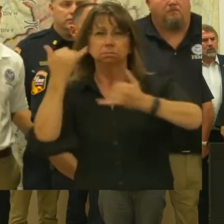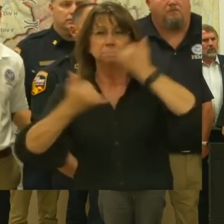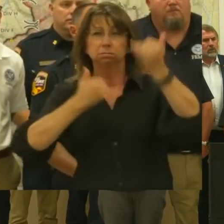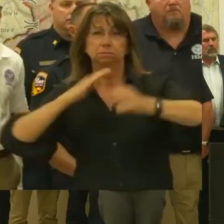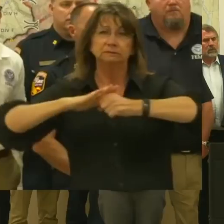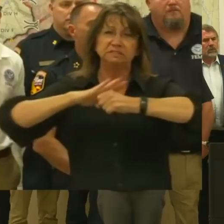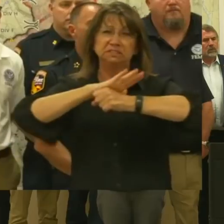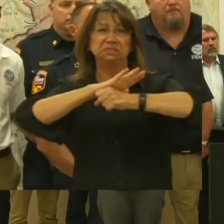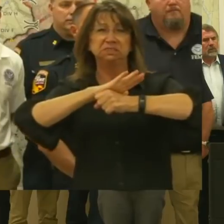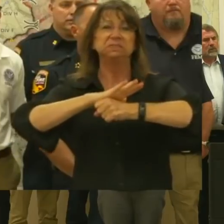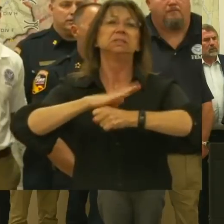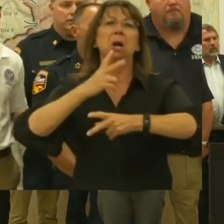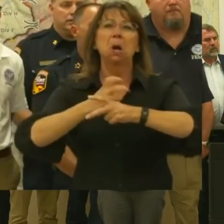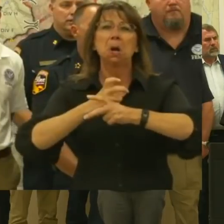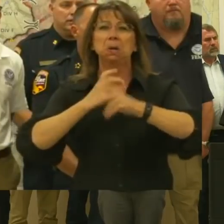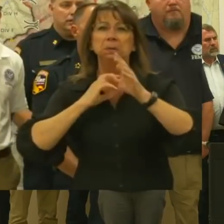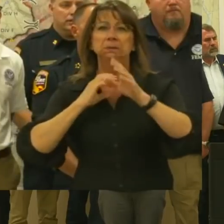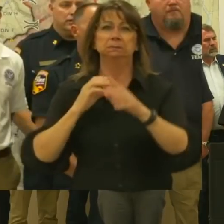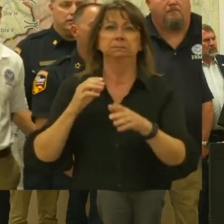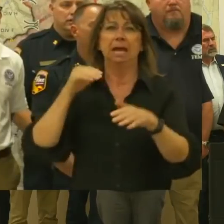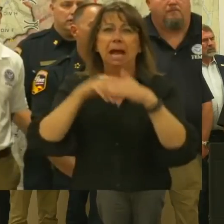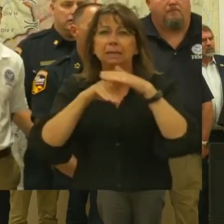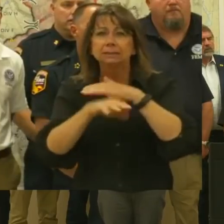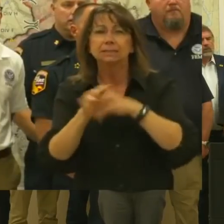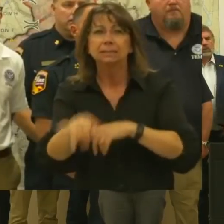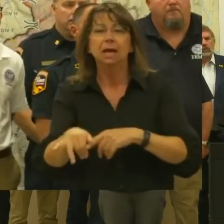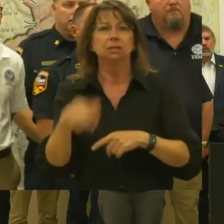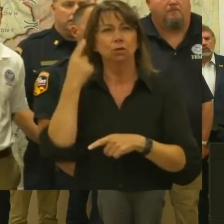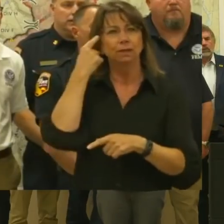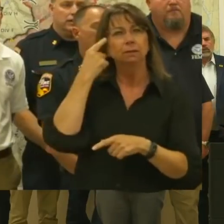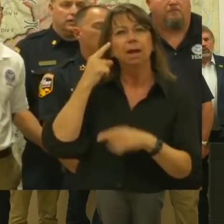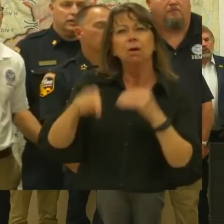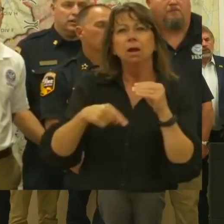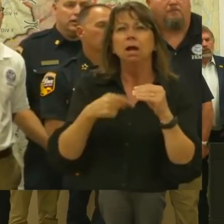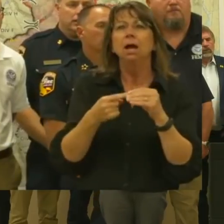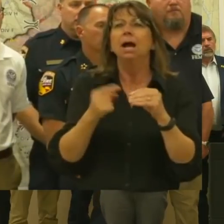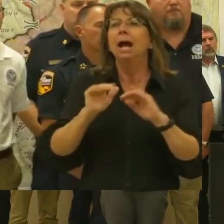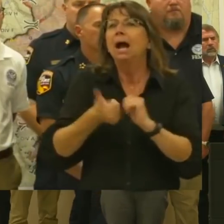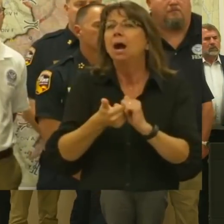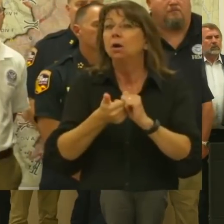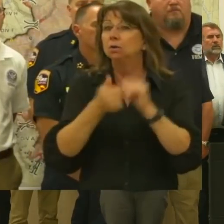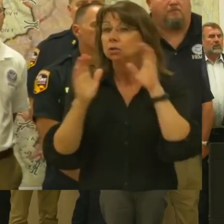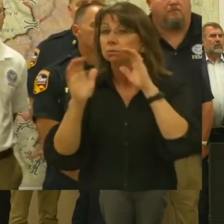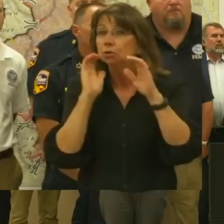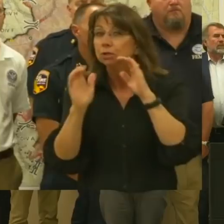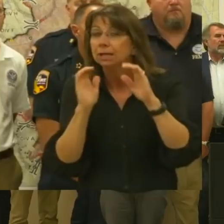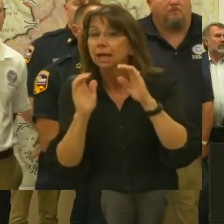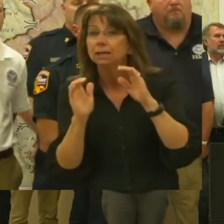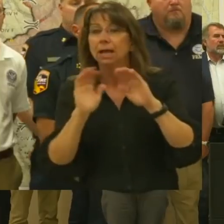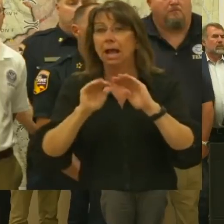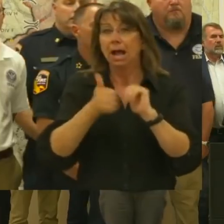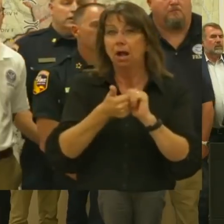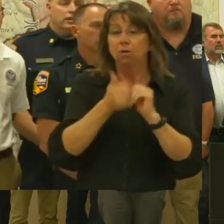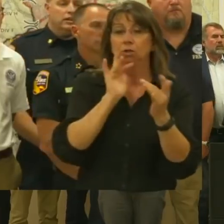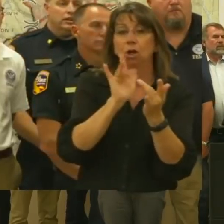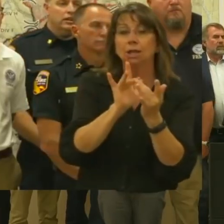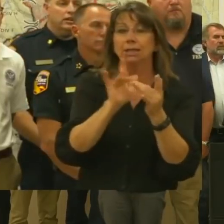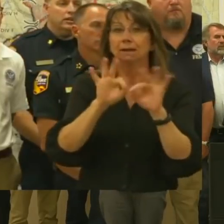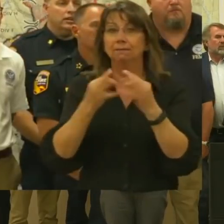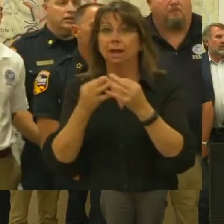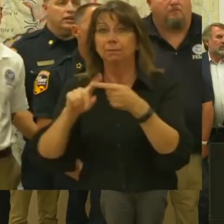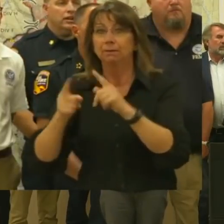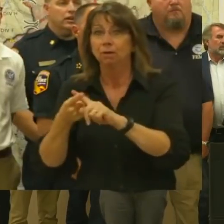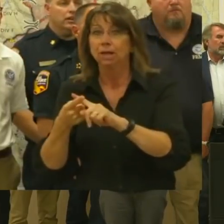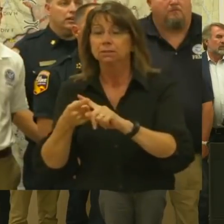ahead of time how you'll communicate with your family, how you'll find them and where you'll meet. Create a plan. And this is the important part, practice.